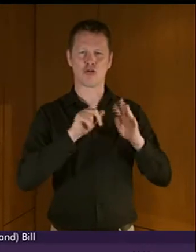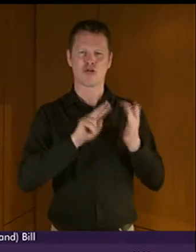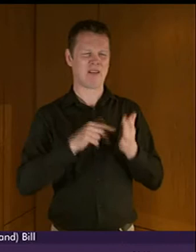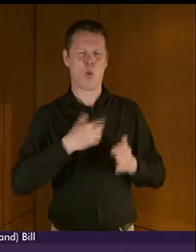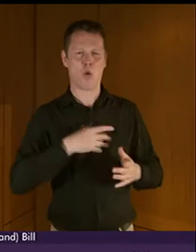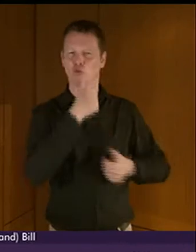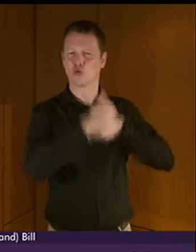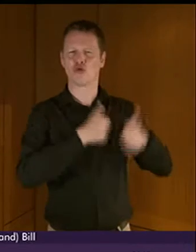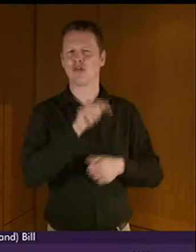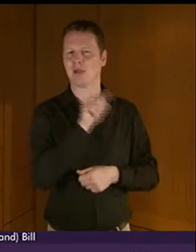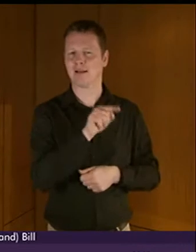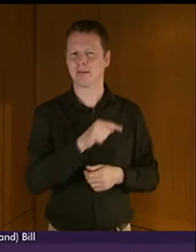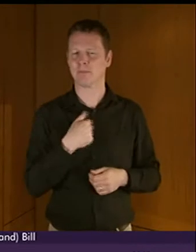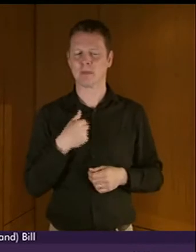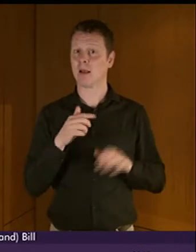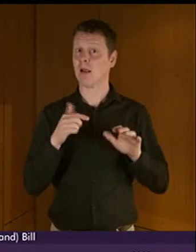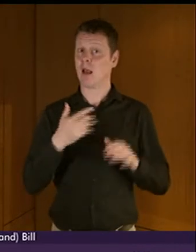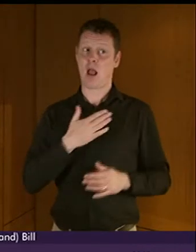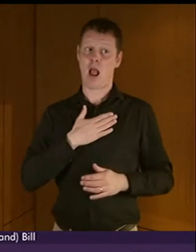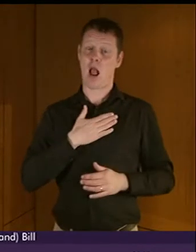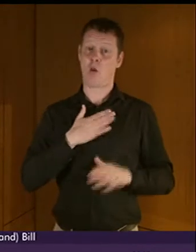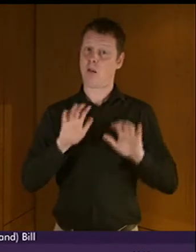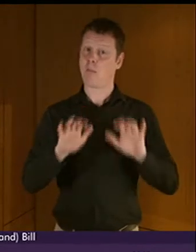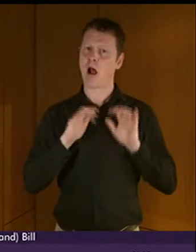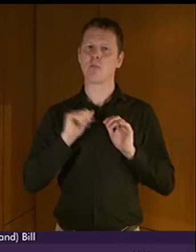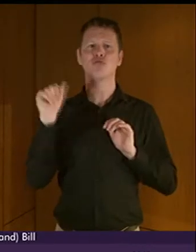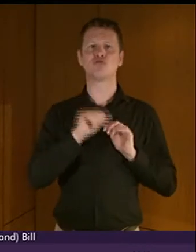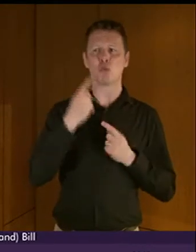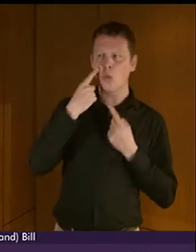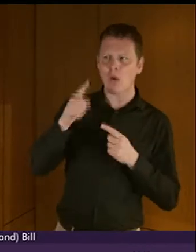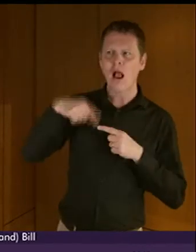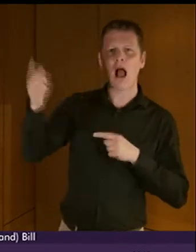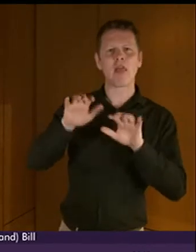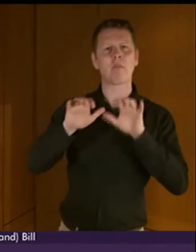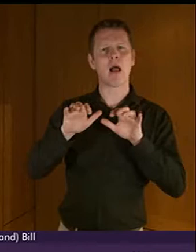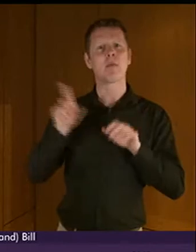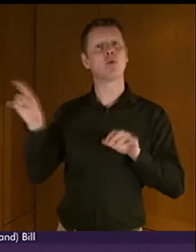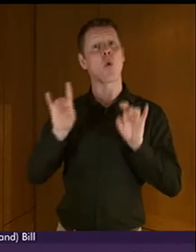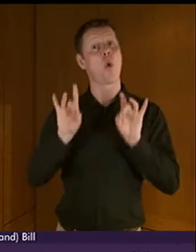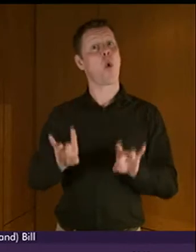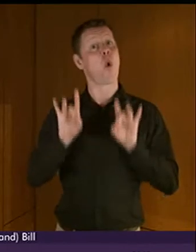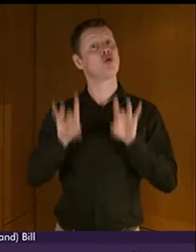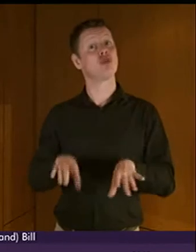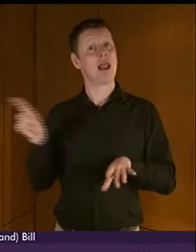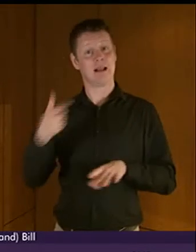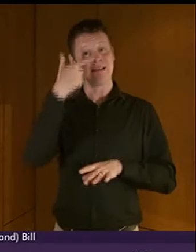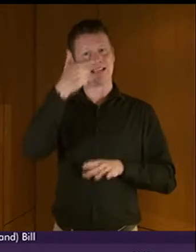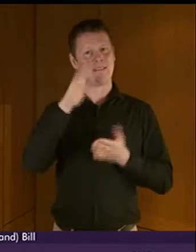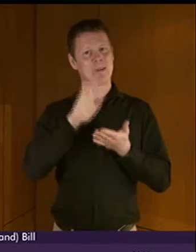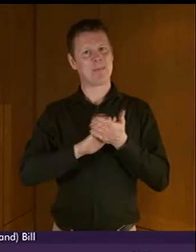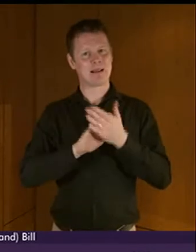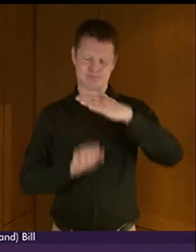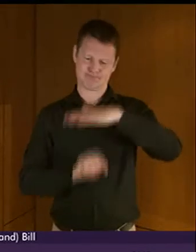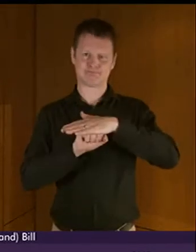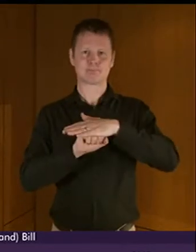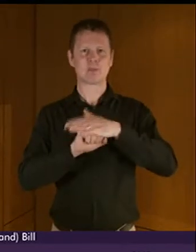parliament, should always be looking at what other parliaments do. Australia has a seven-minute curfew on questions at Prime